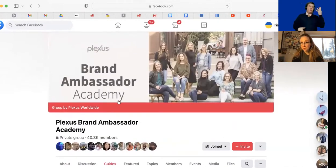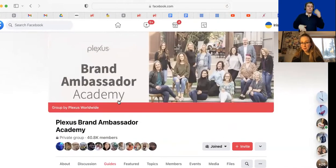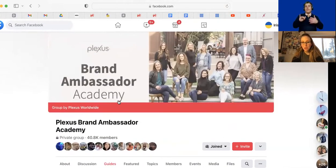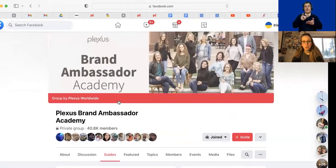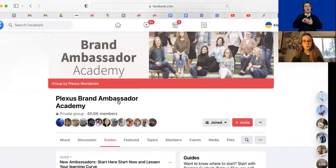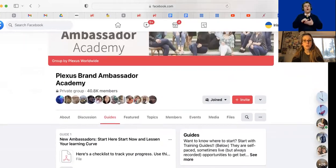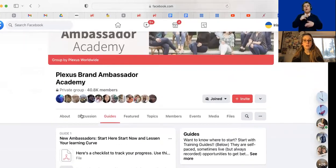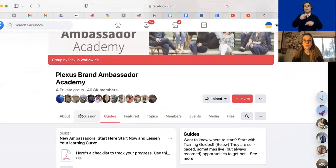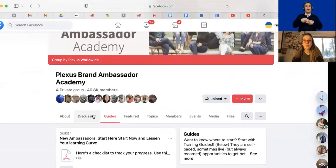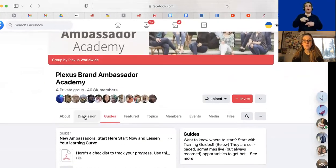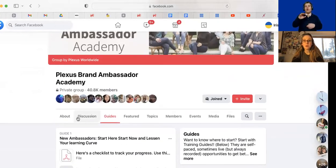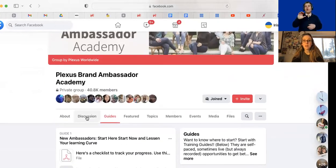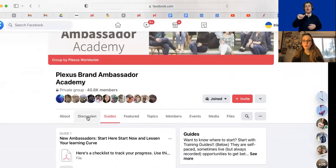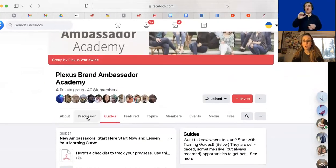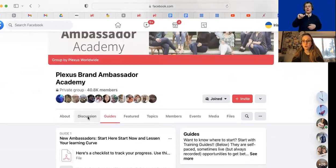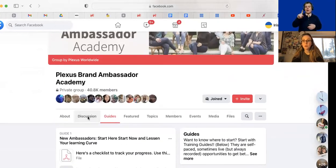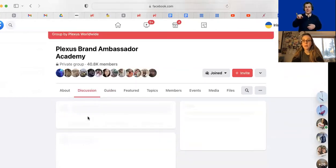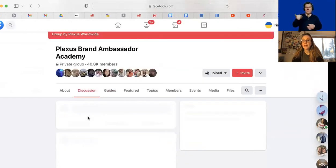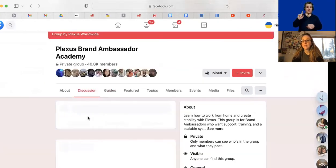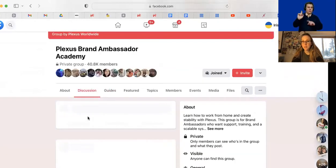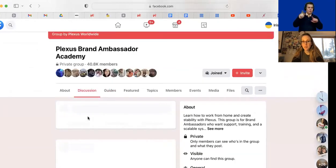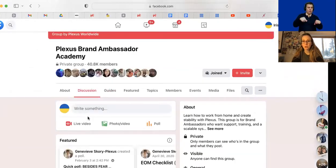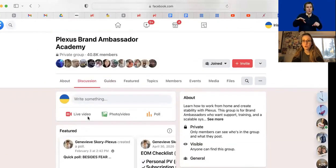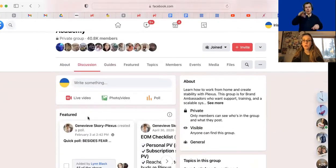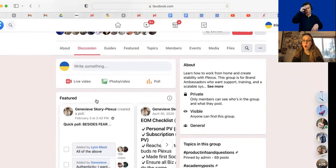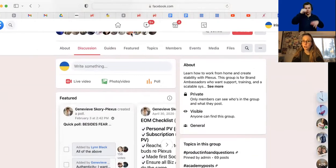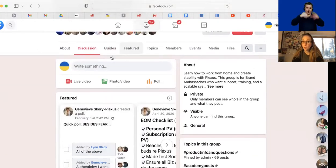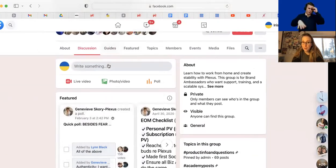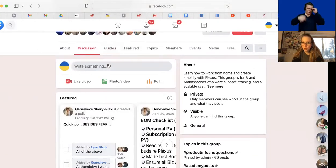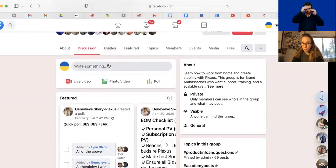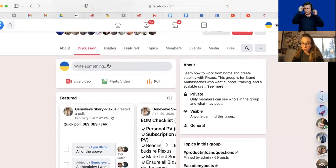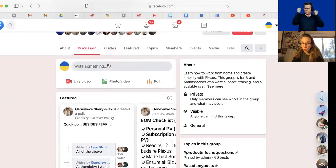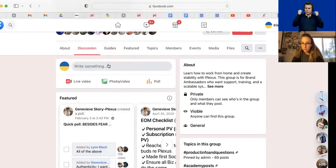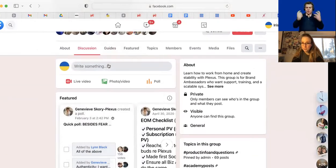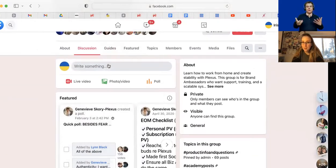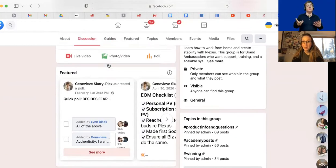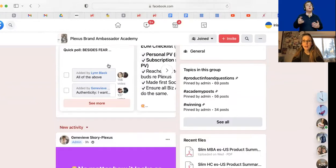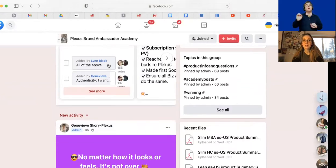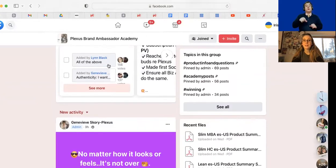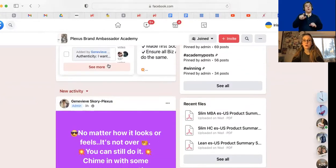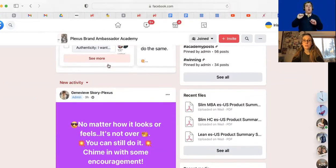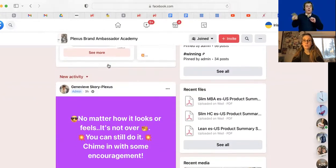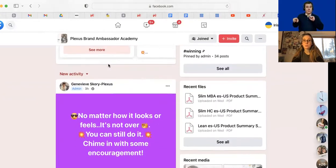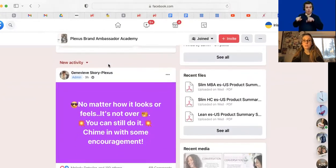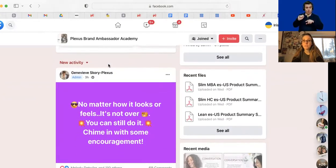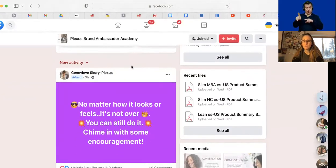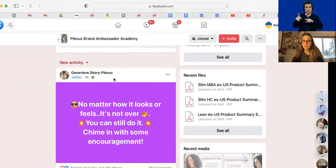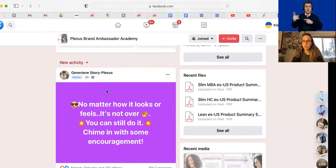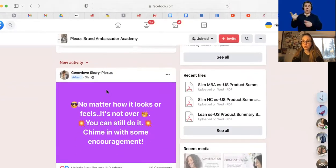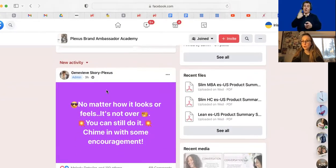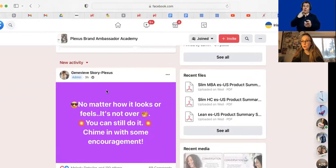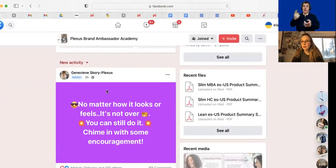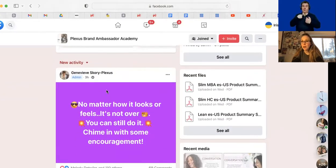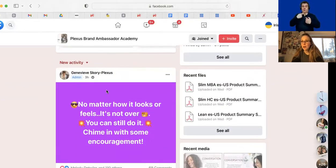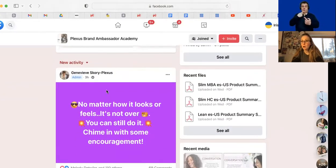Academy. You can come in here and learn a ton. You can also ask questions and get questions specific